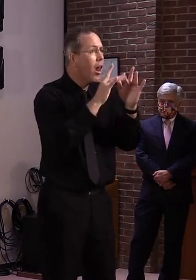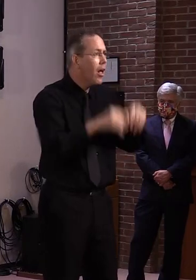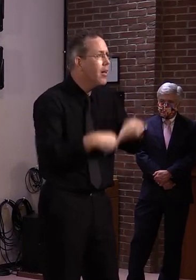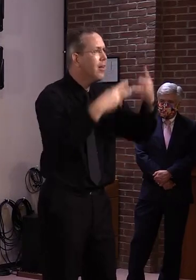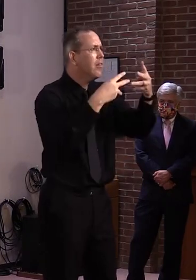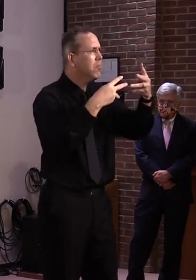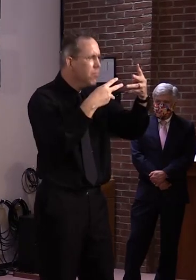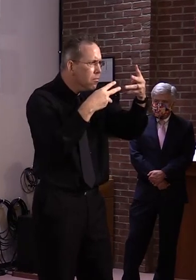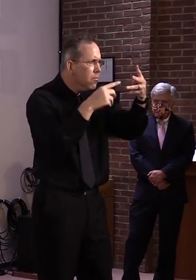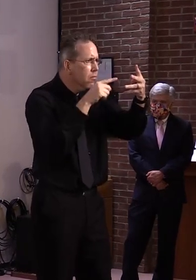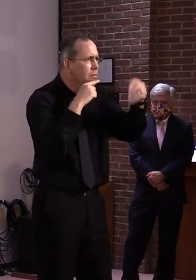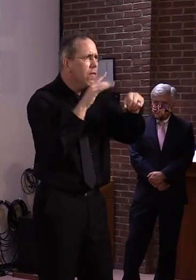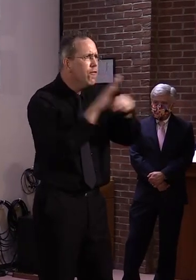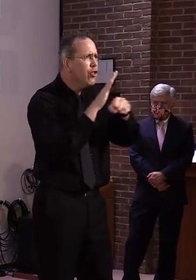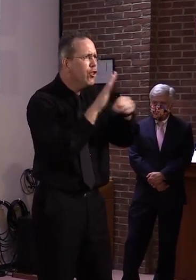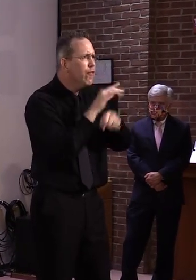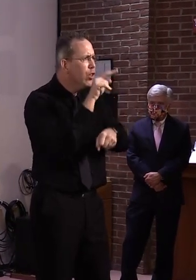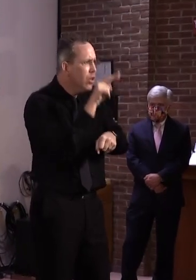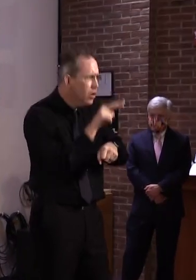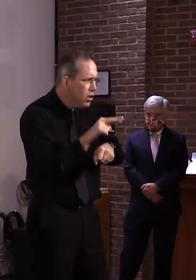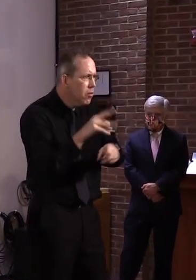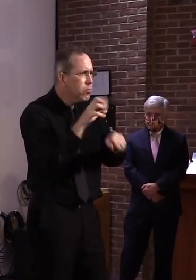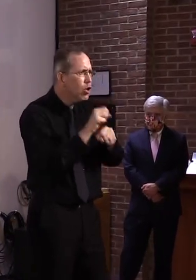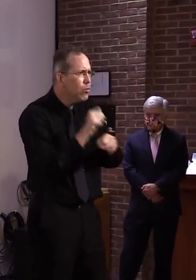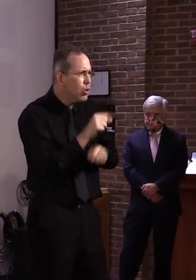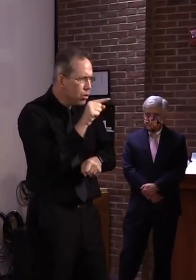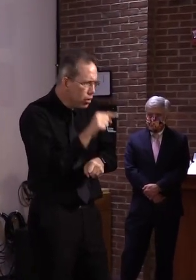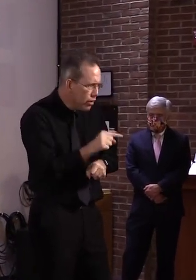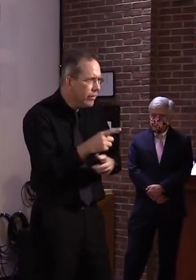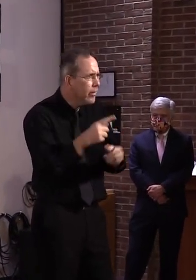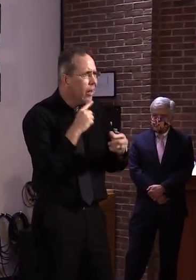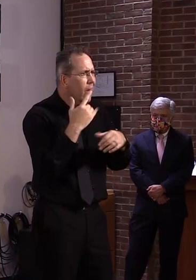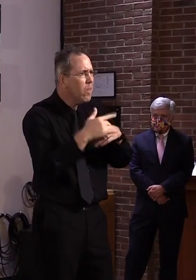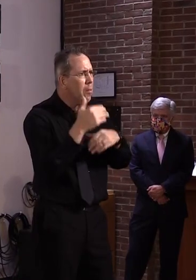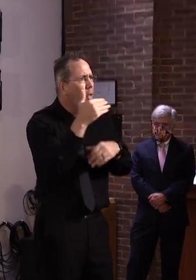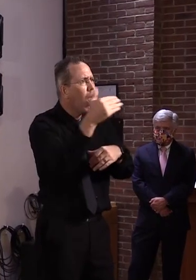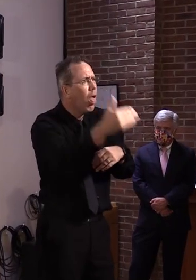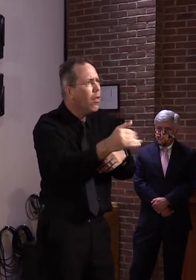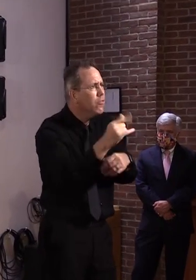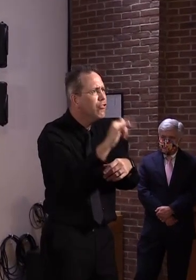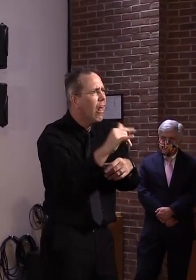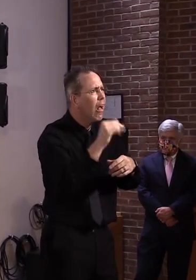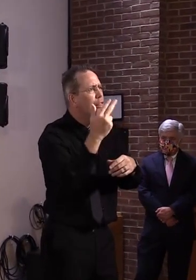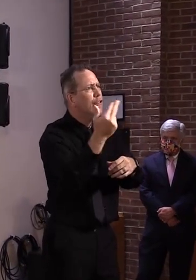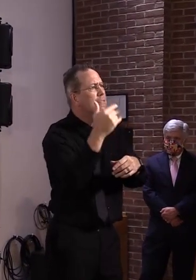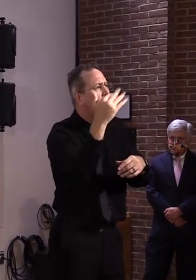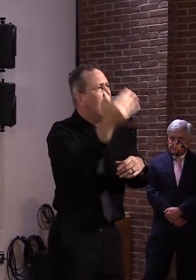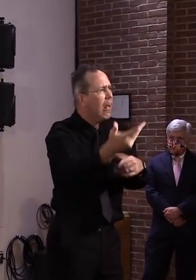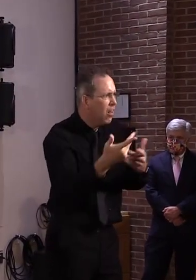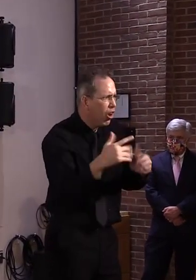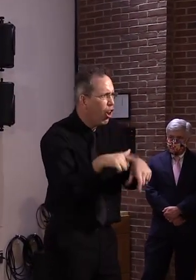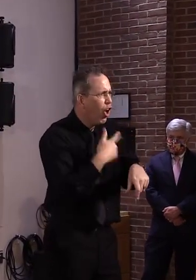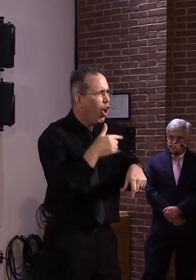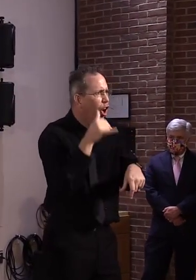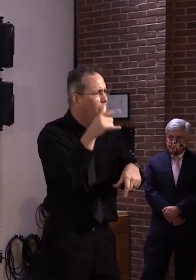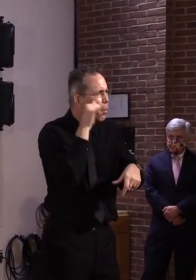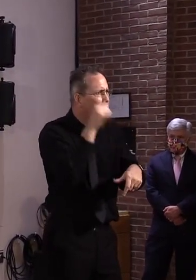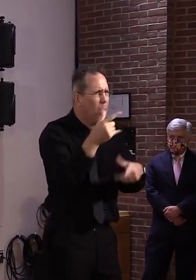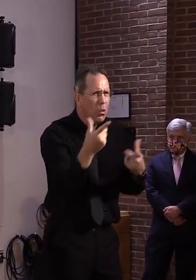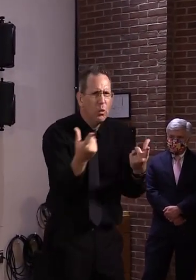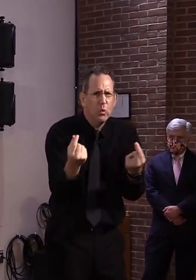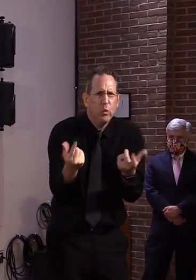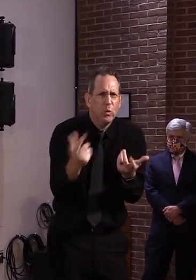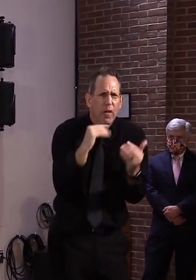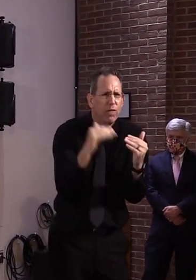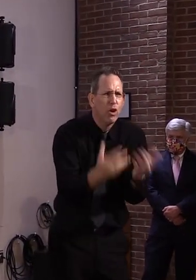I'm glad you asked that now because one thing I forgot to say in my opening comments, when our team reported out today from the